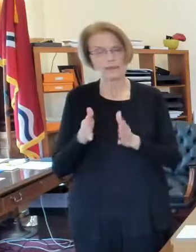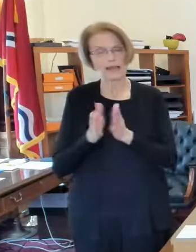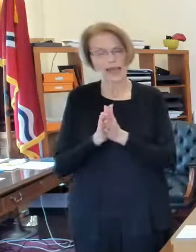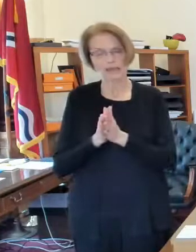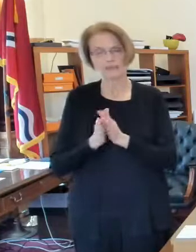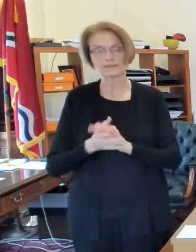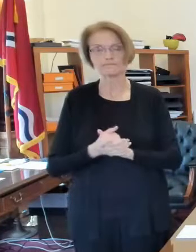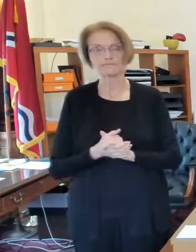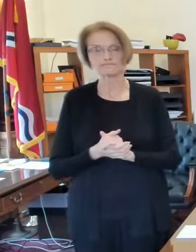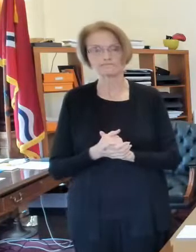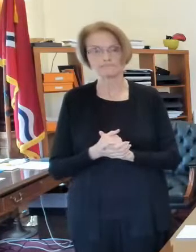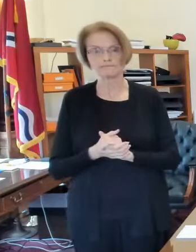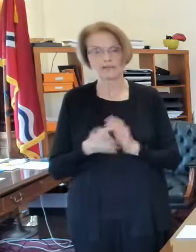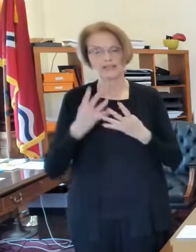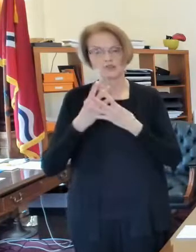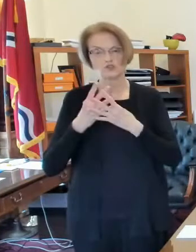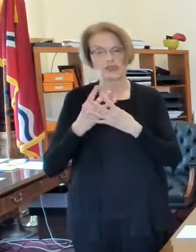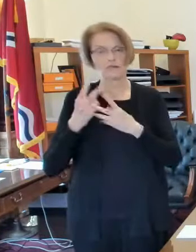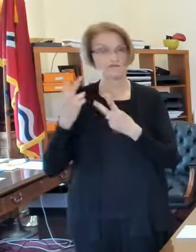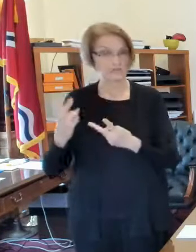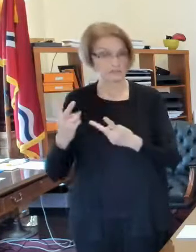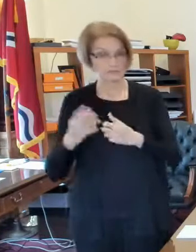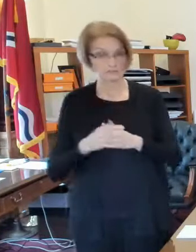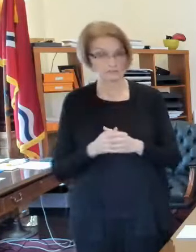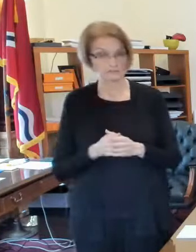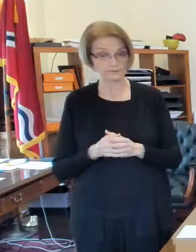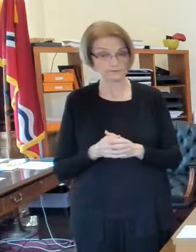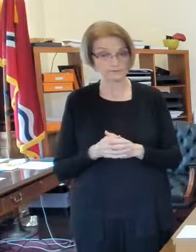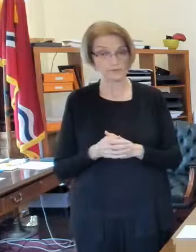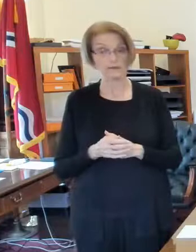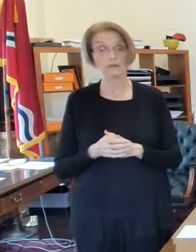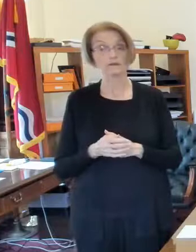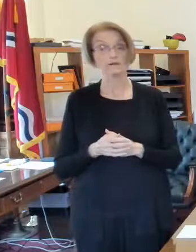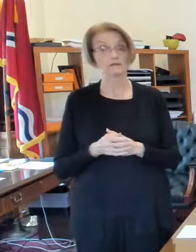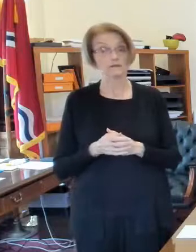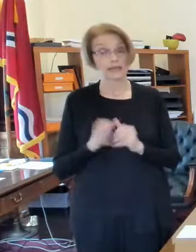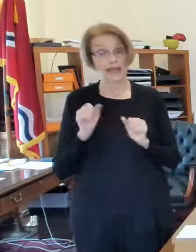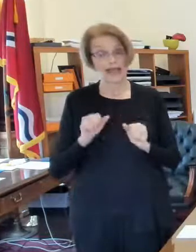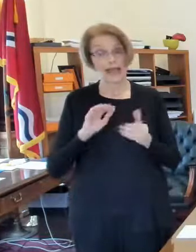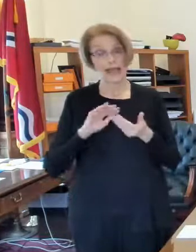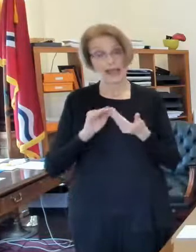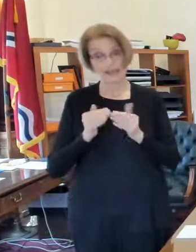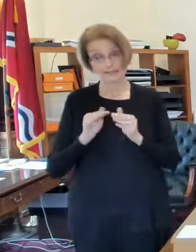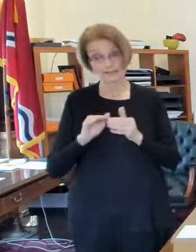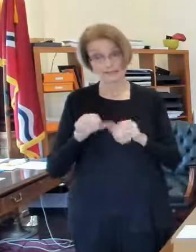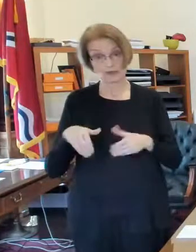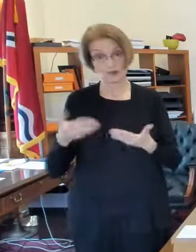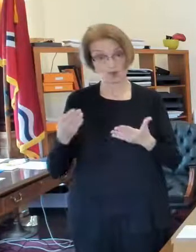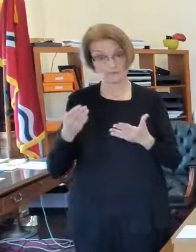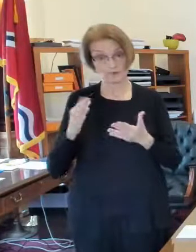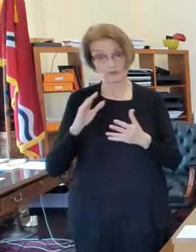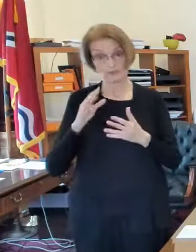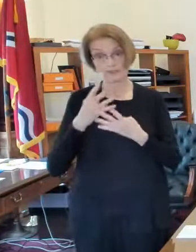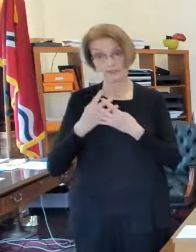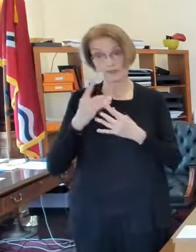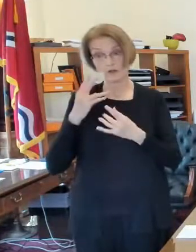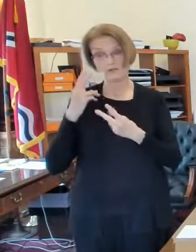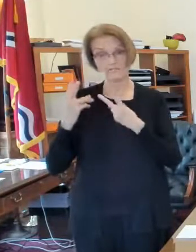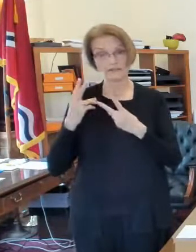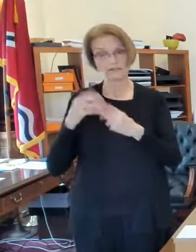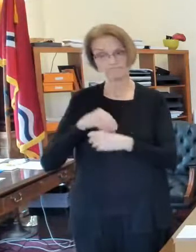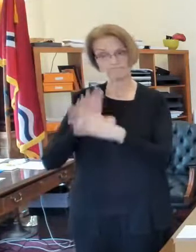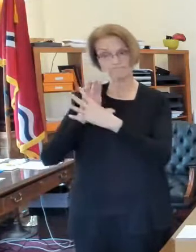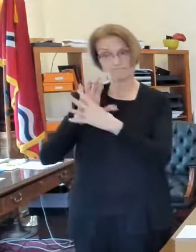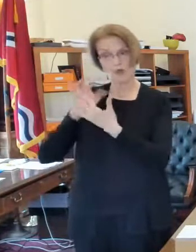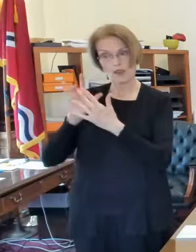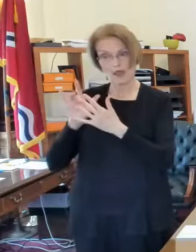today about uh jail visits and whether it's possible or the city has the capacity to offer those online because we